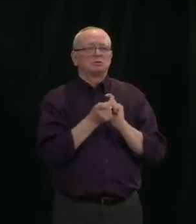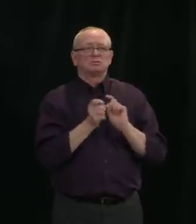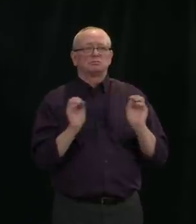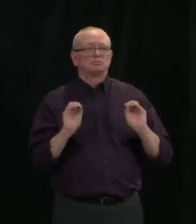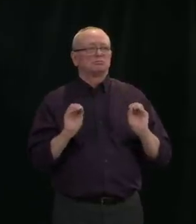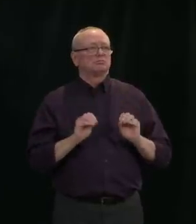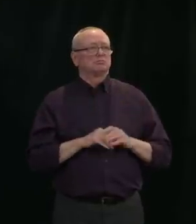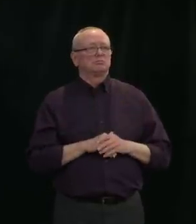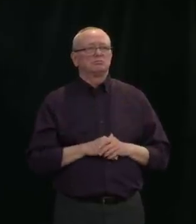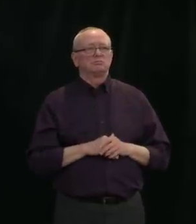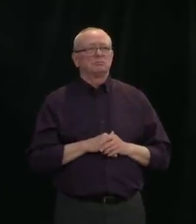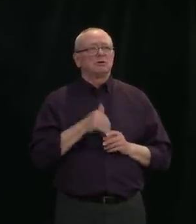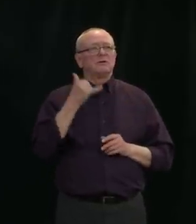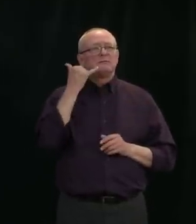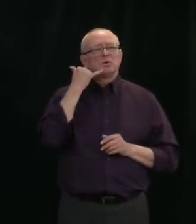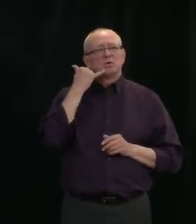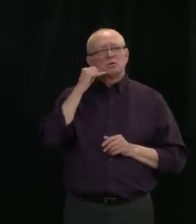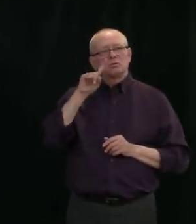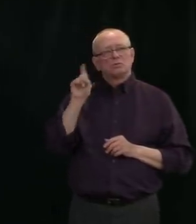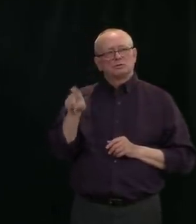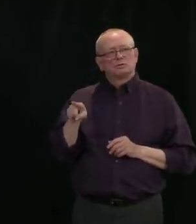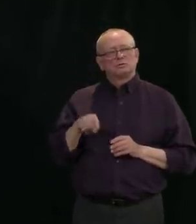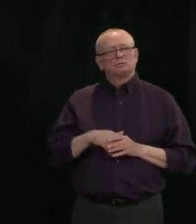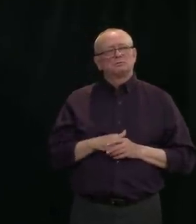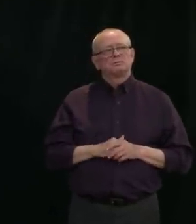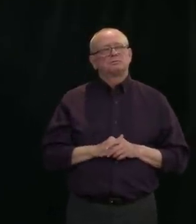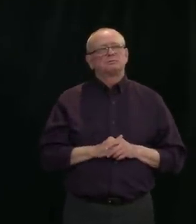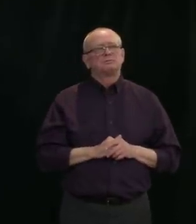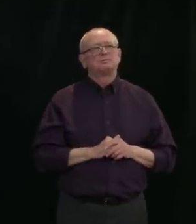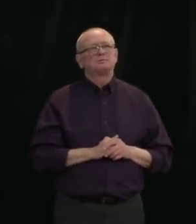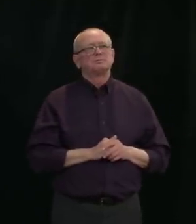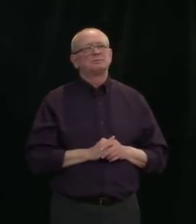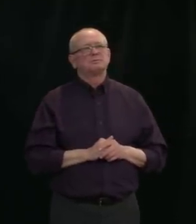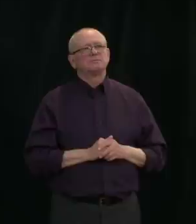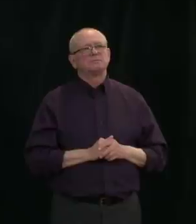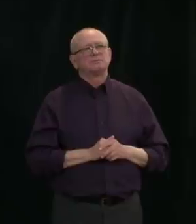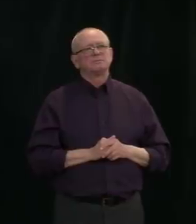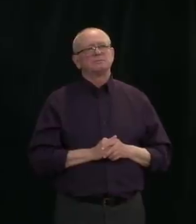Yes, the next caller is Kenny Trenton from Kix FM. Please go ahead.